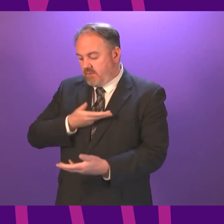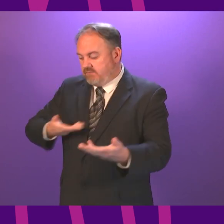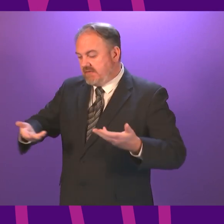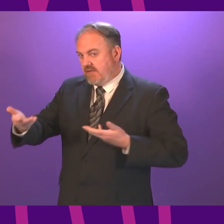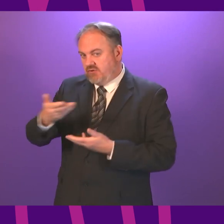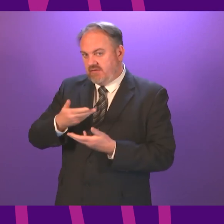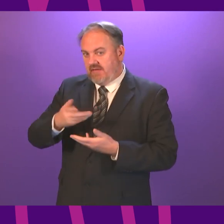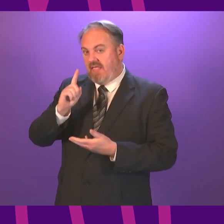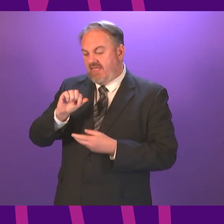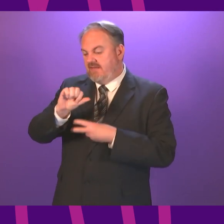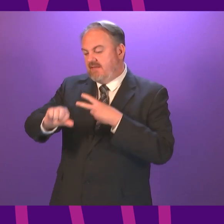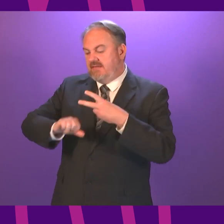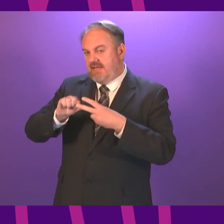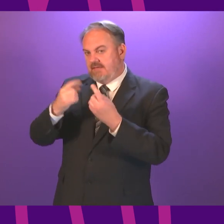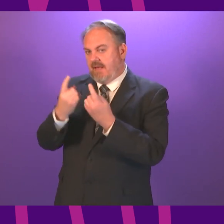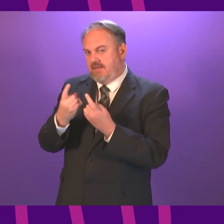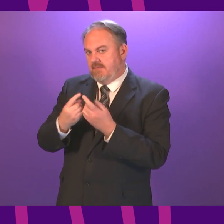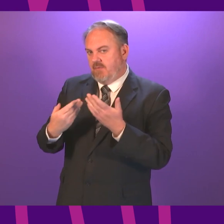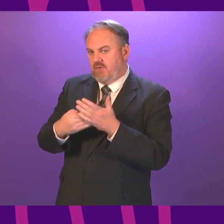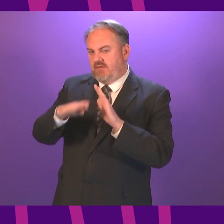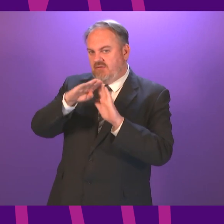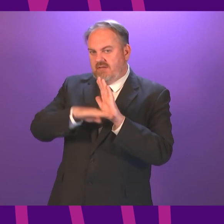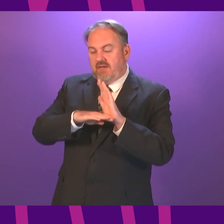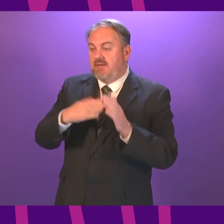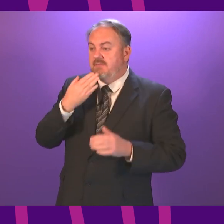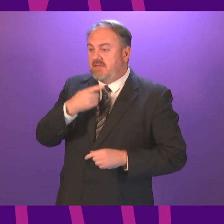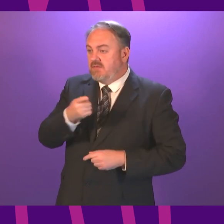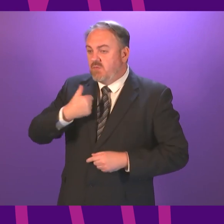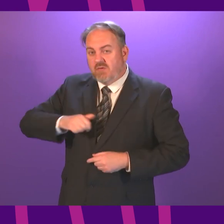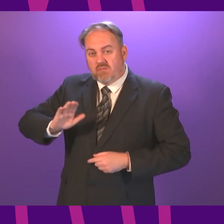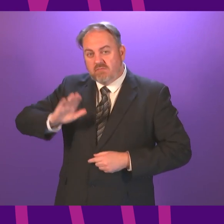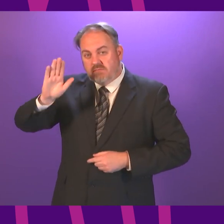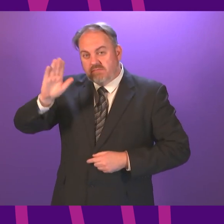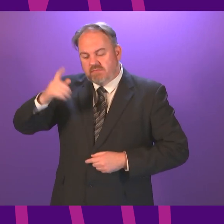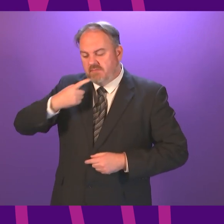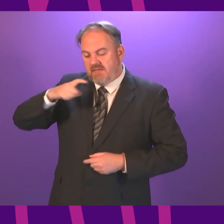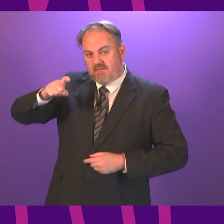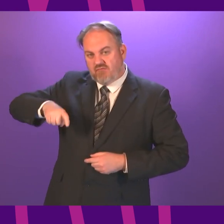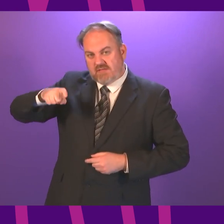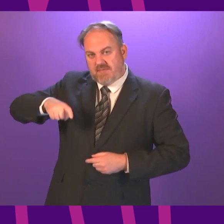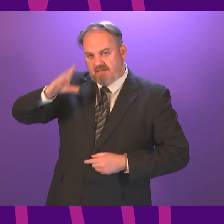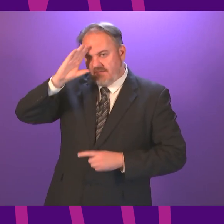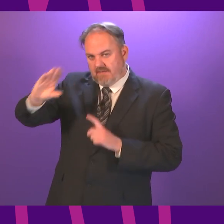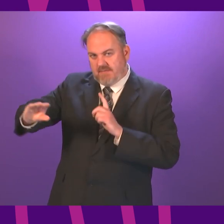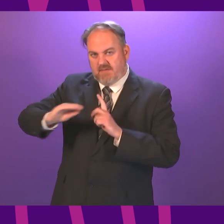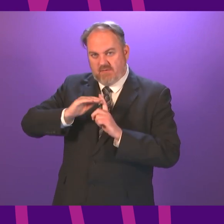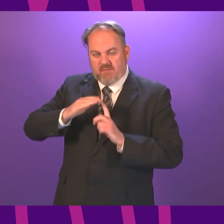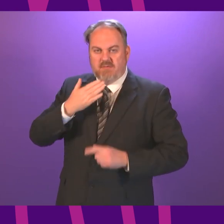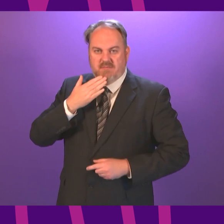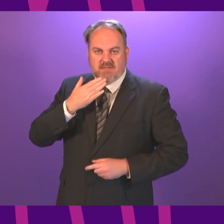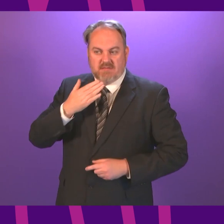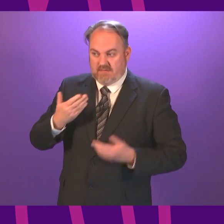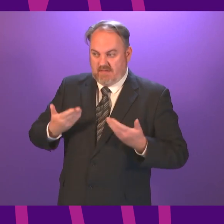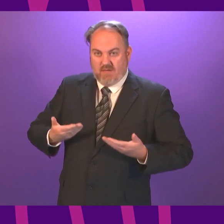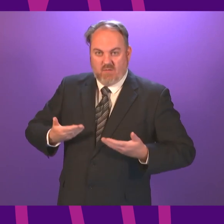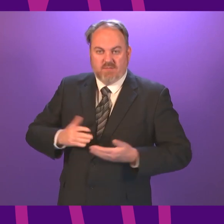next item of business. And it would be helpful if members who wish to ask questions were to press their request to speak buttons now.